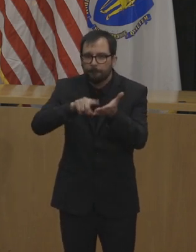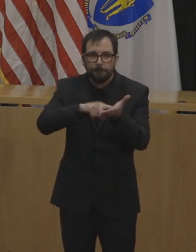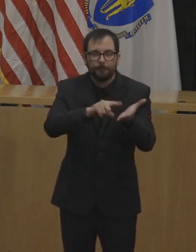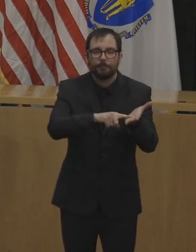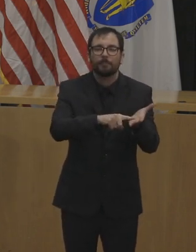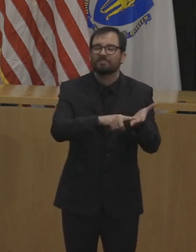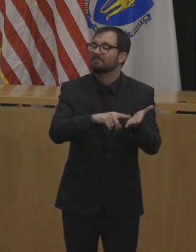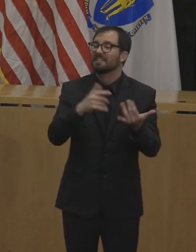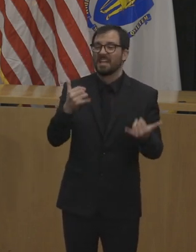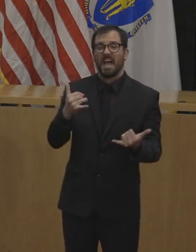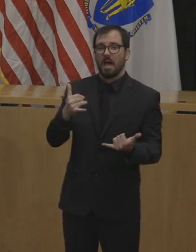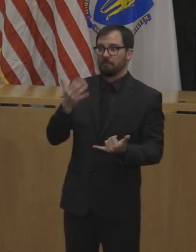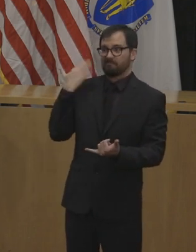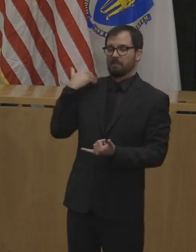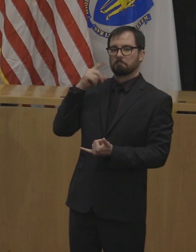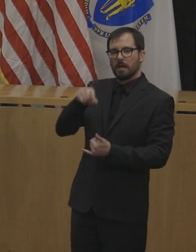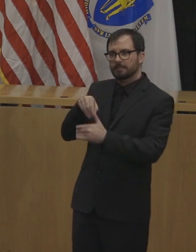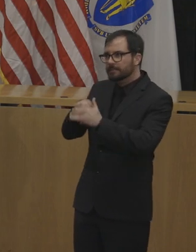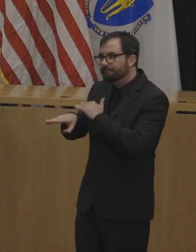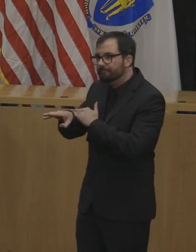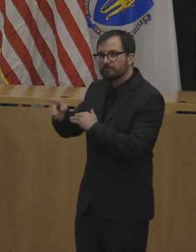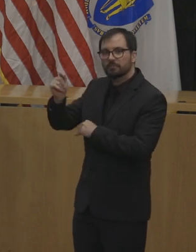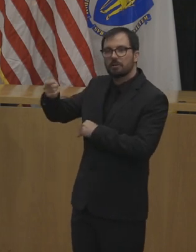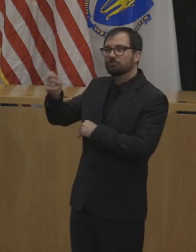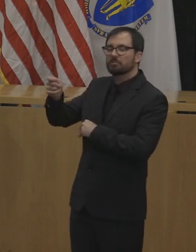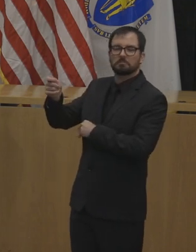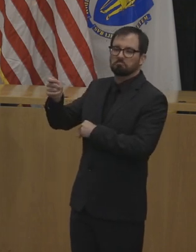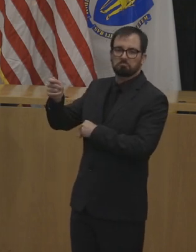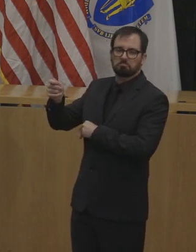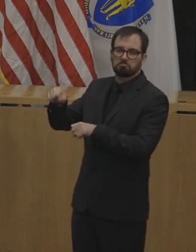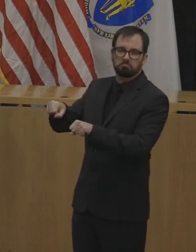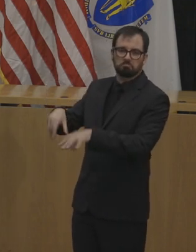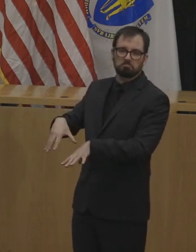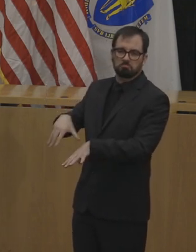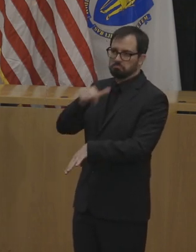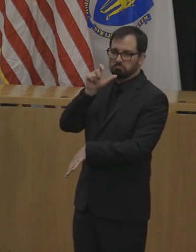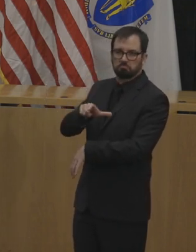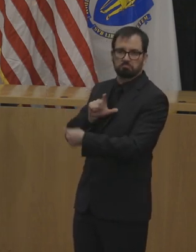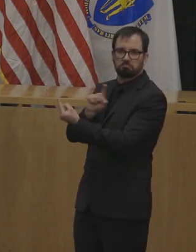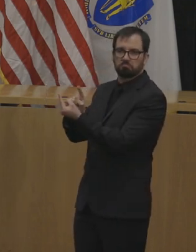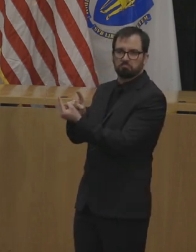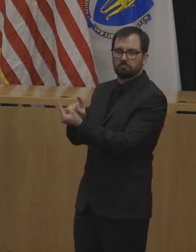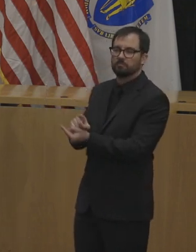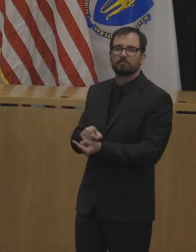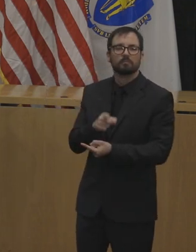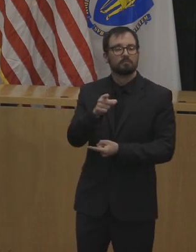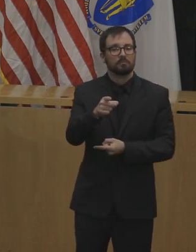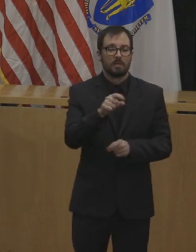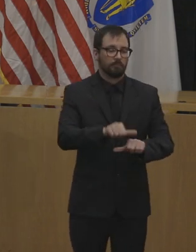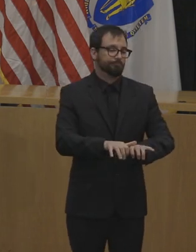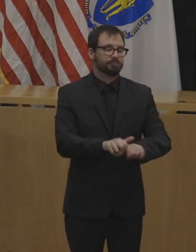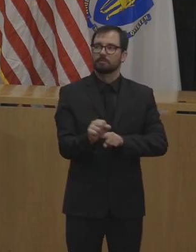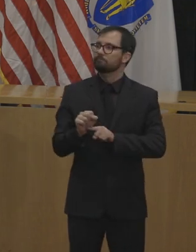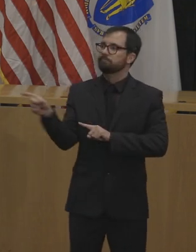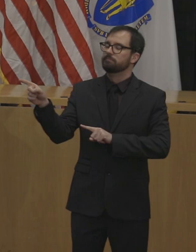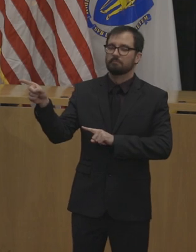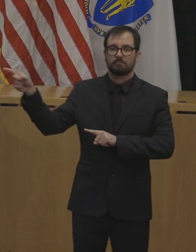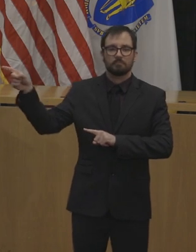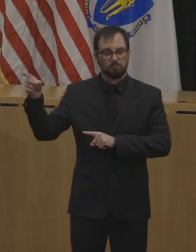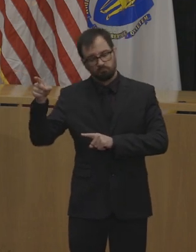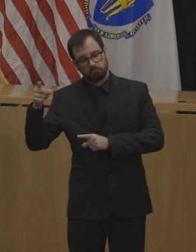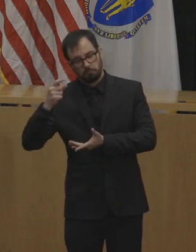that that process be converted to an electronic signature process. Just amazing the